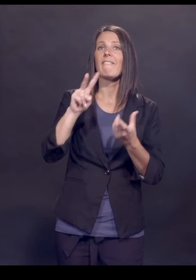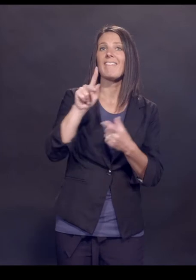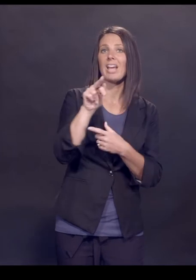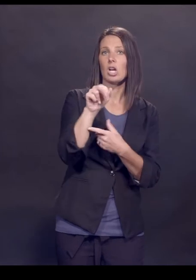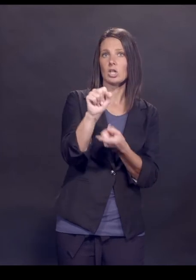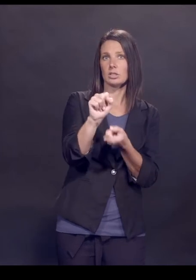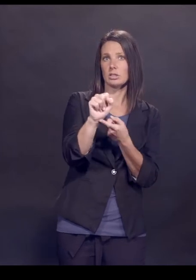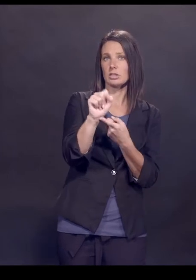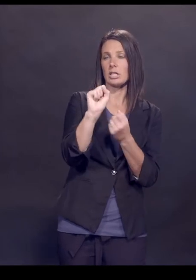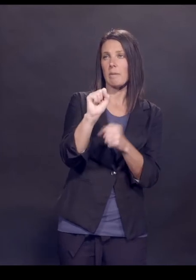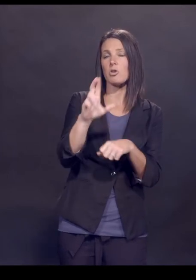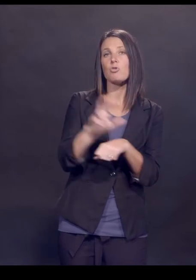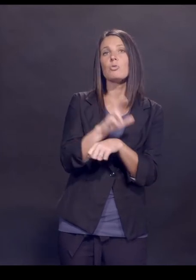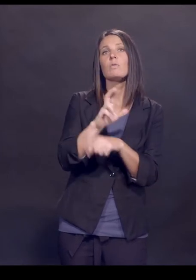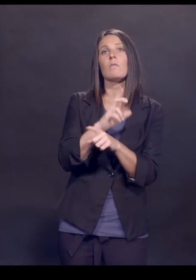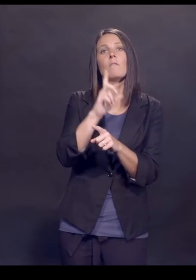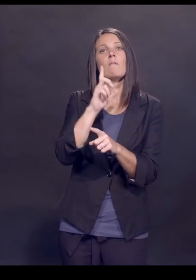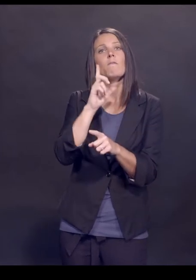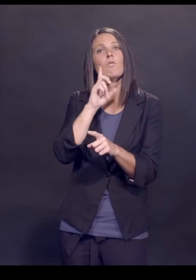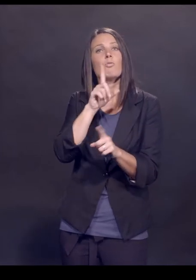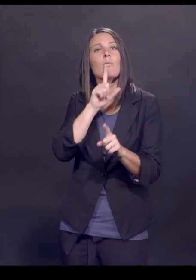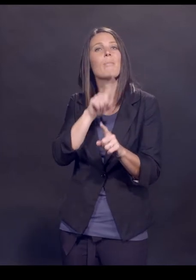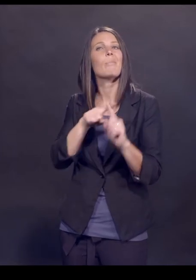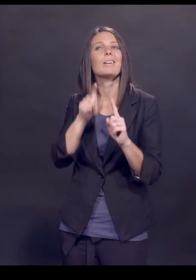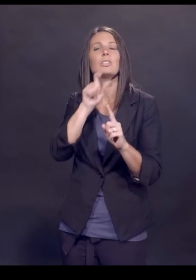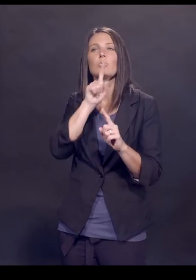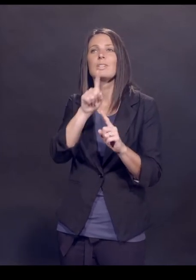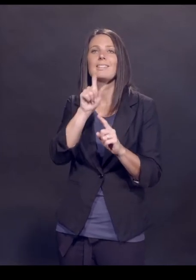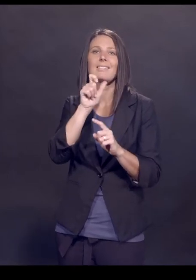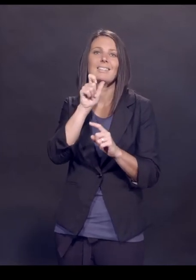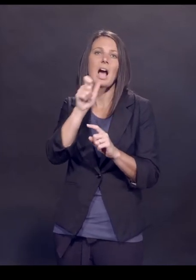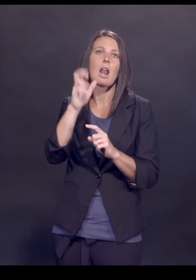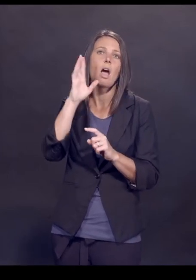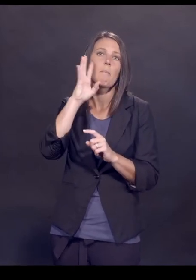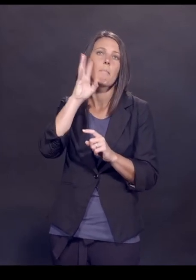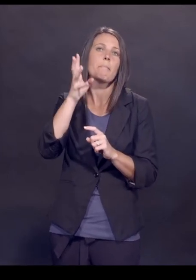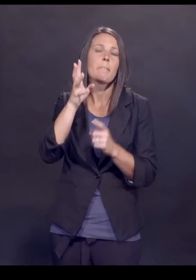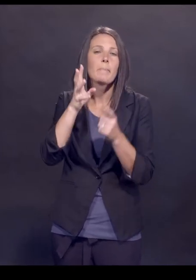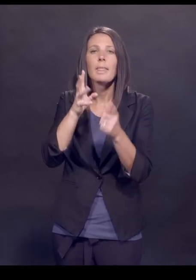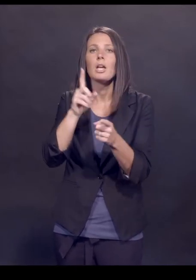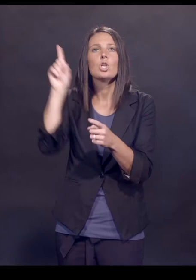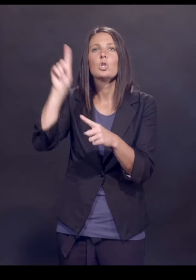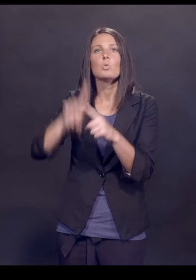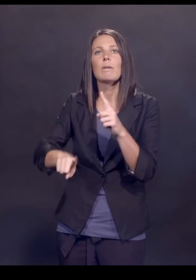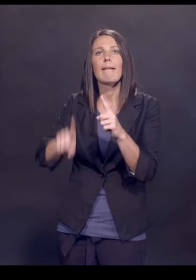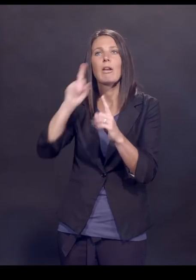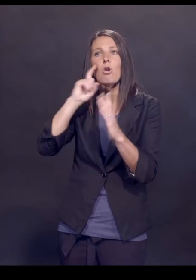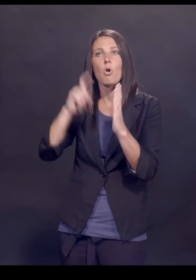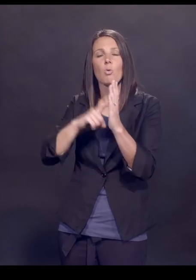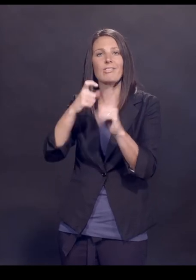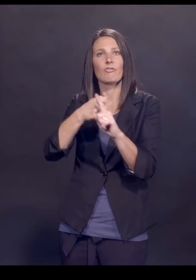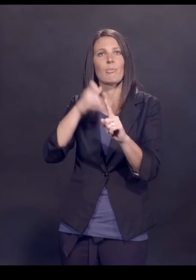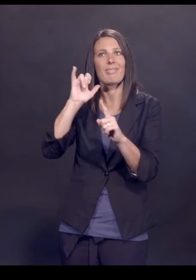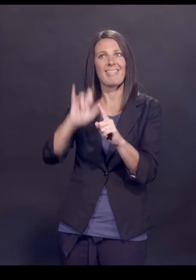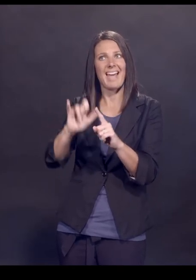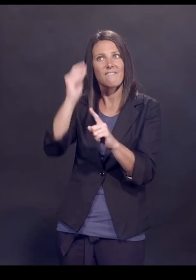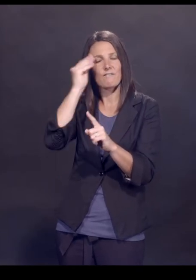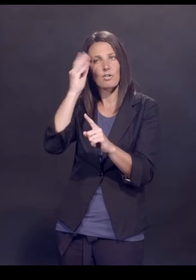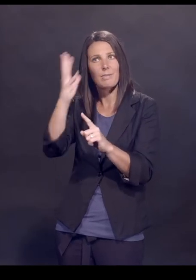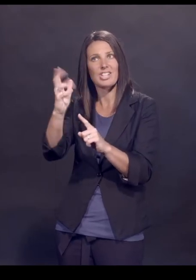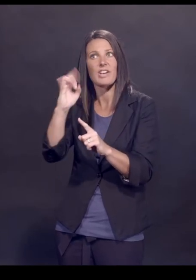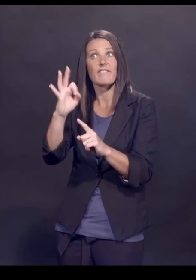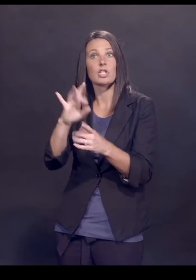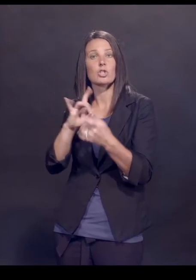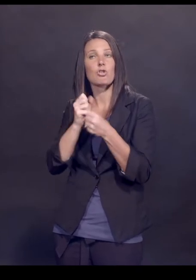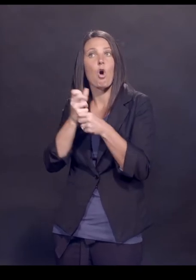of a hypothesis generating mechanism, but it's not a hypothesis testing mechanism. You can't tell from VAERS data whether something is causally